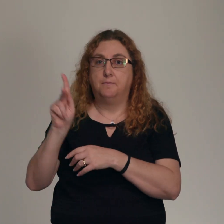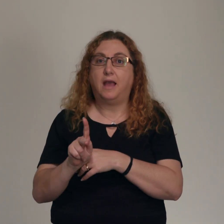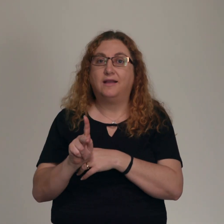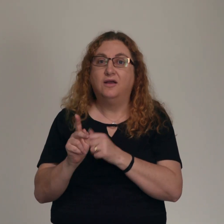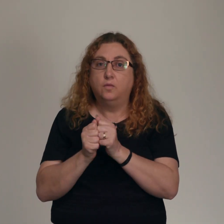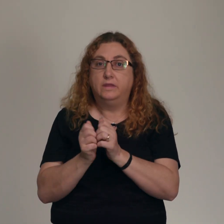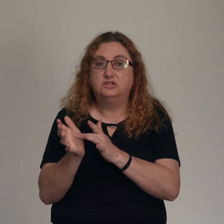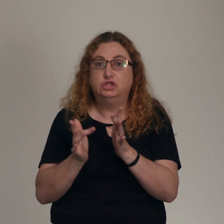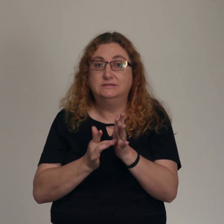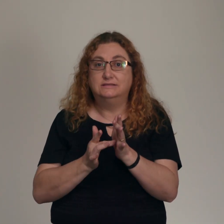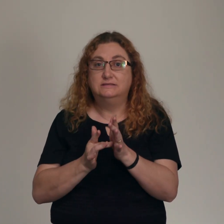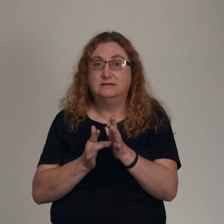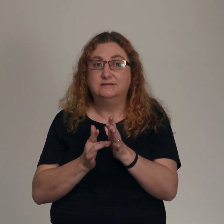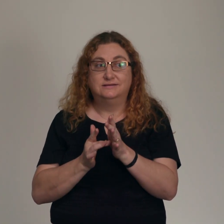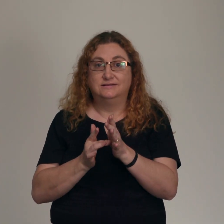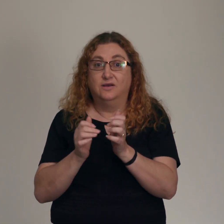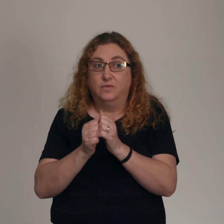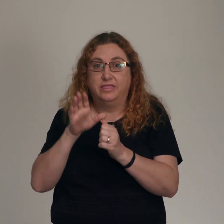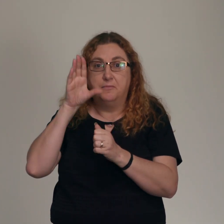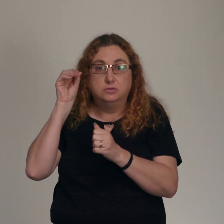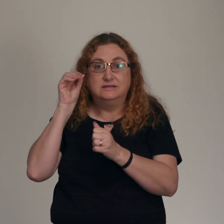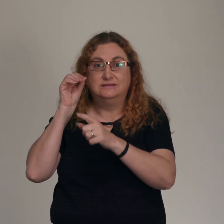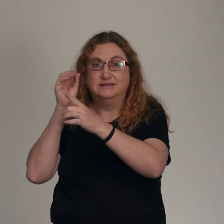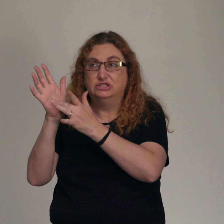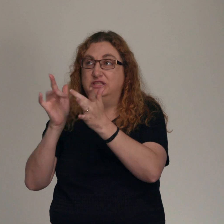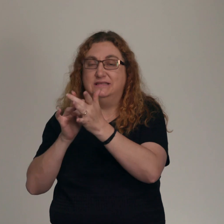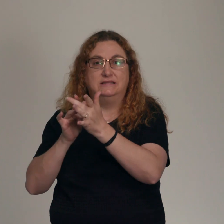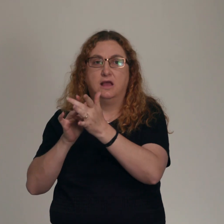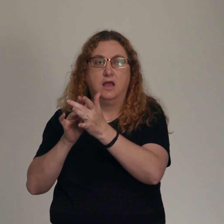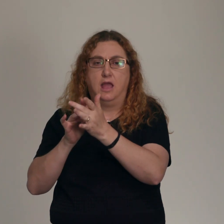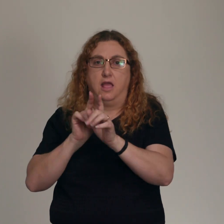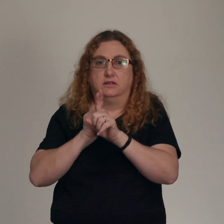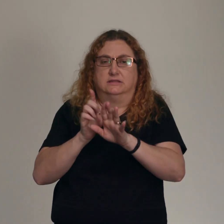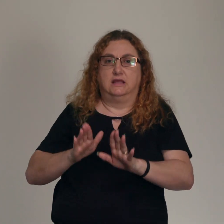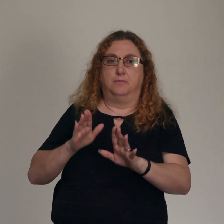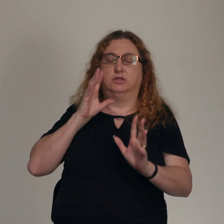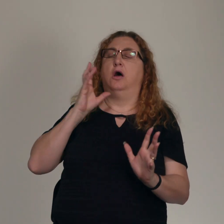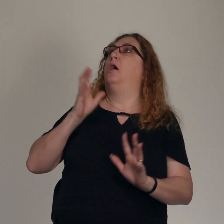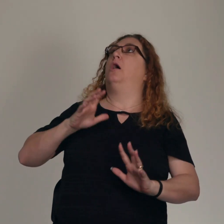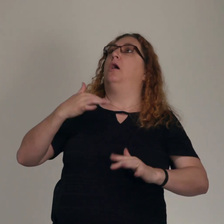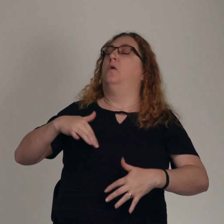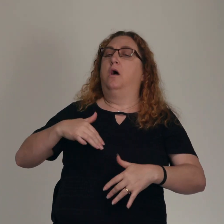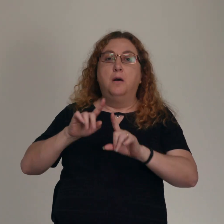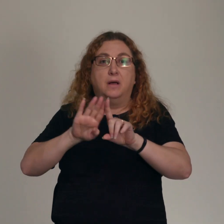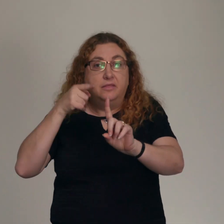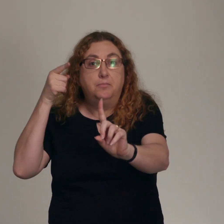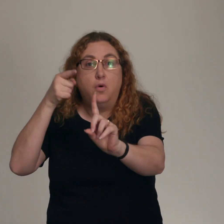back on the mountain with Moses and Elijah. And the scene overwhelms the disciples. But the point of the scene is the voice from the father coming onto the